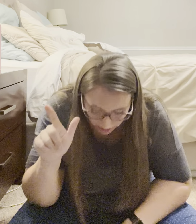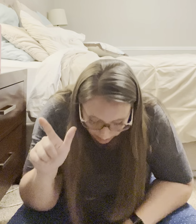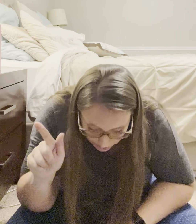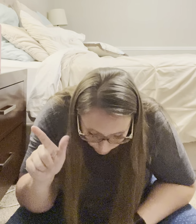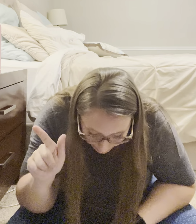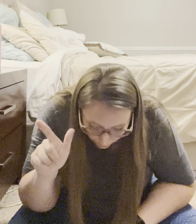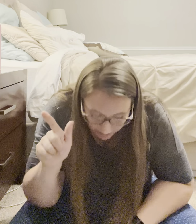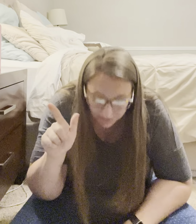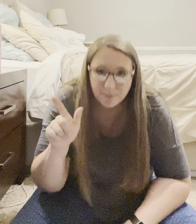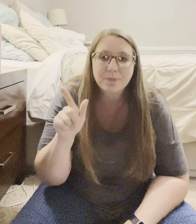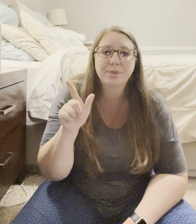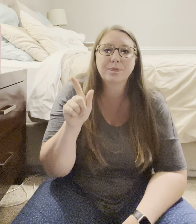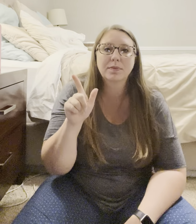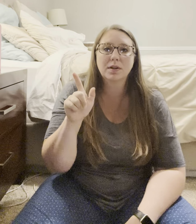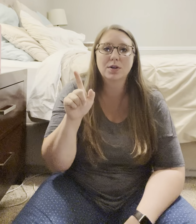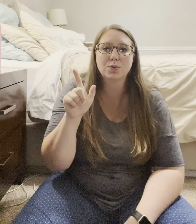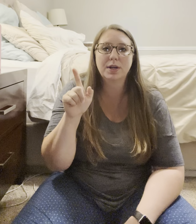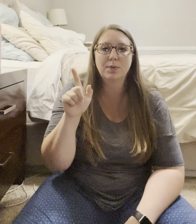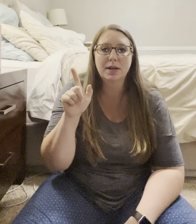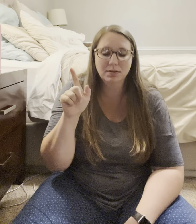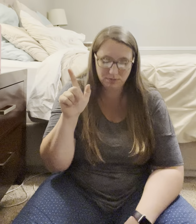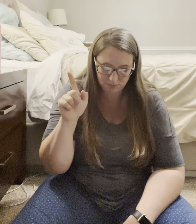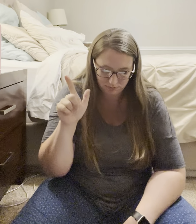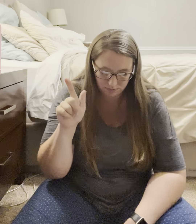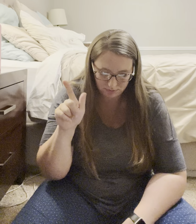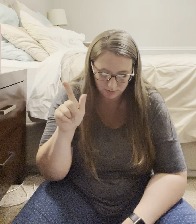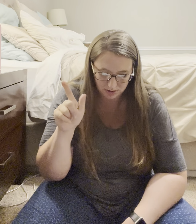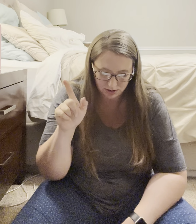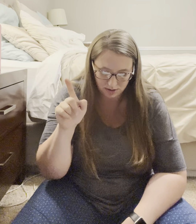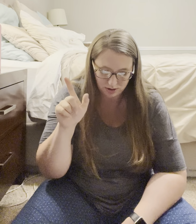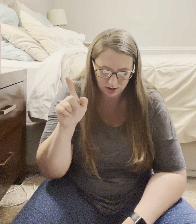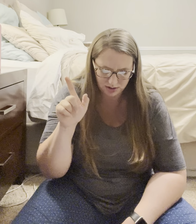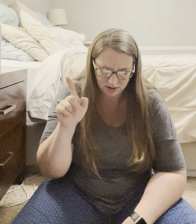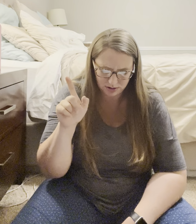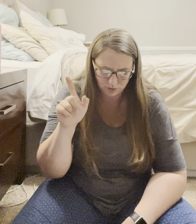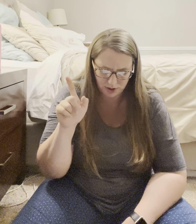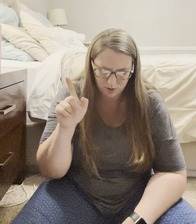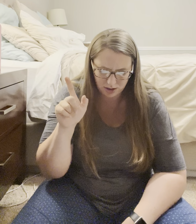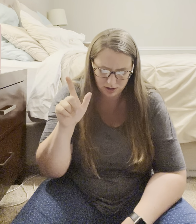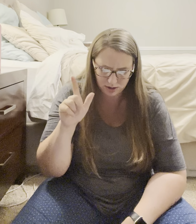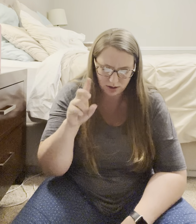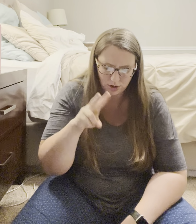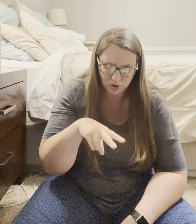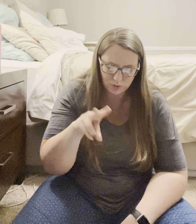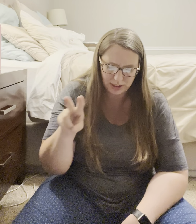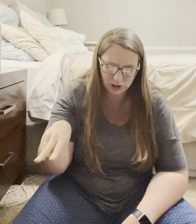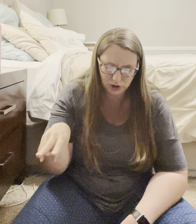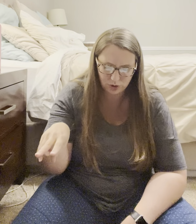uh, 21. Or 21. I think it says 21. 22.